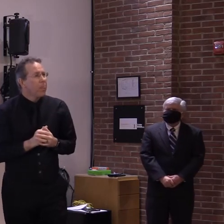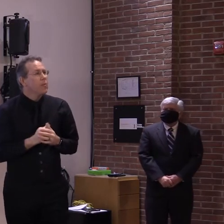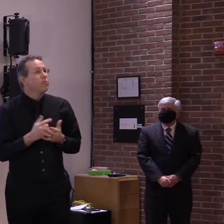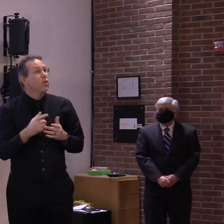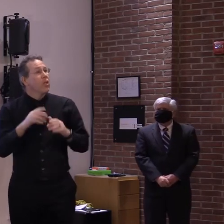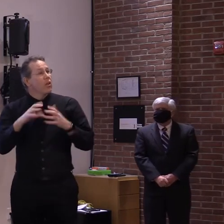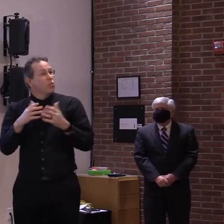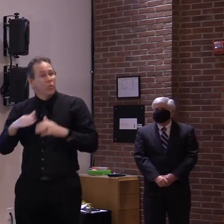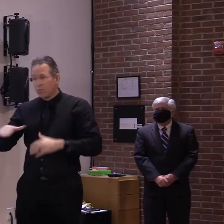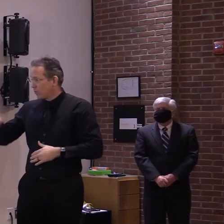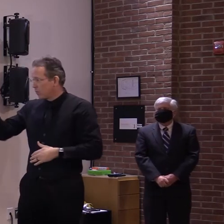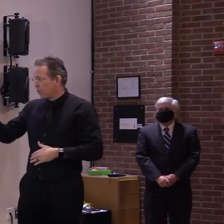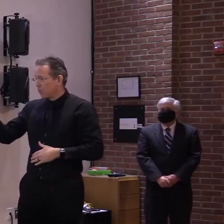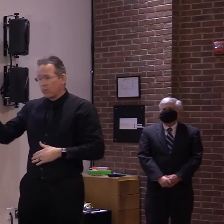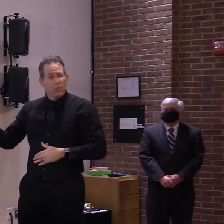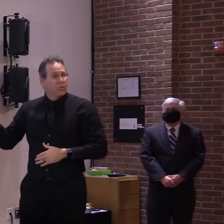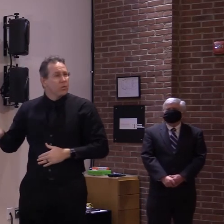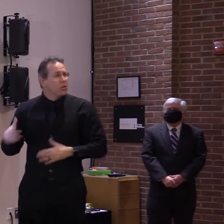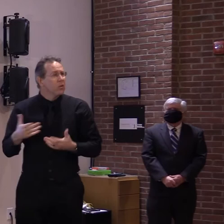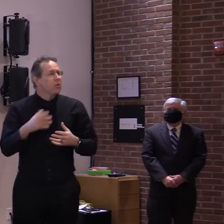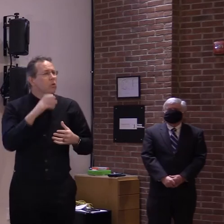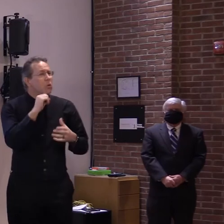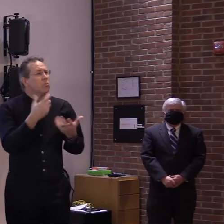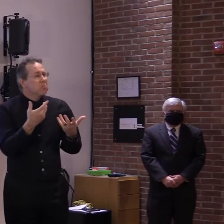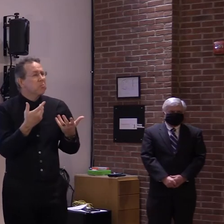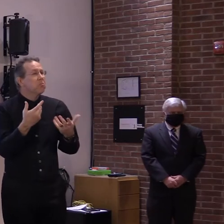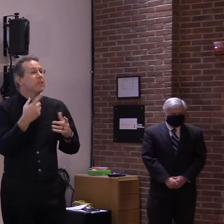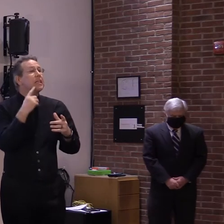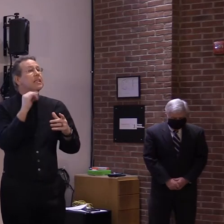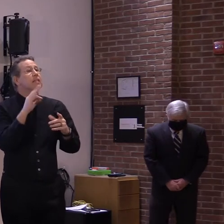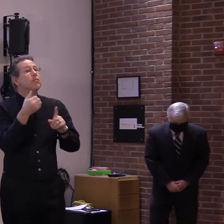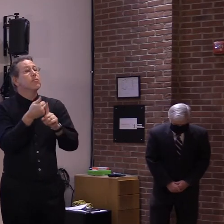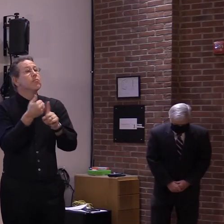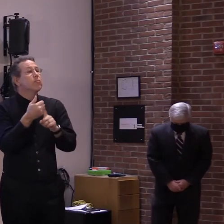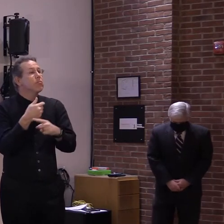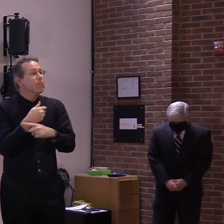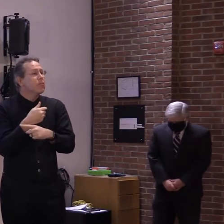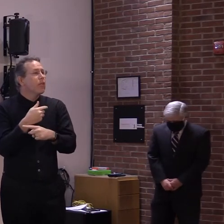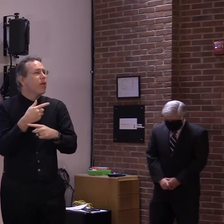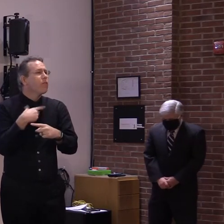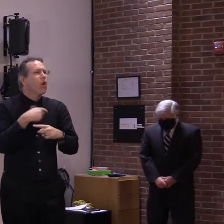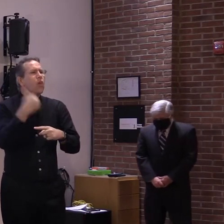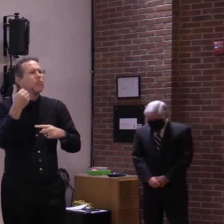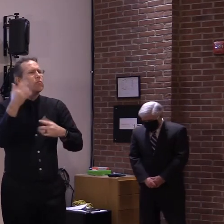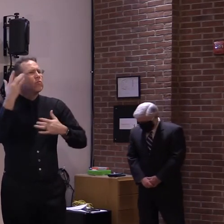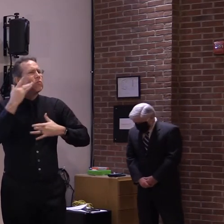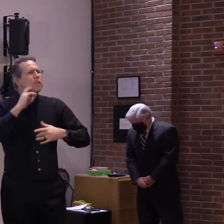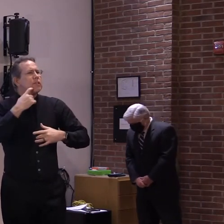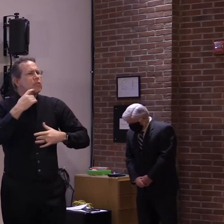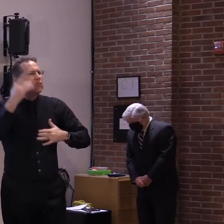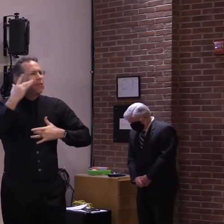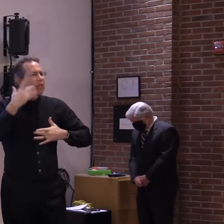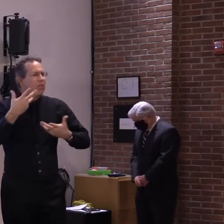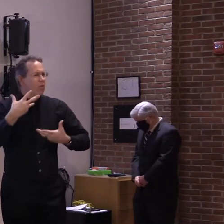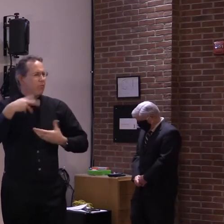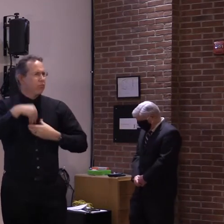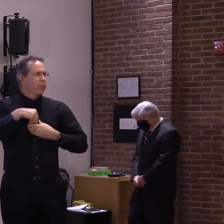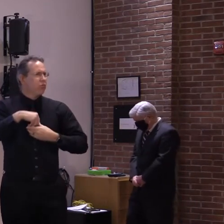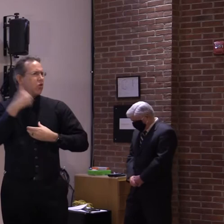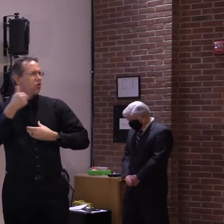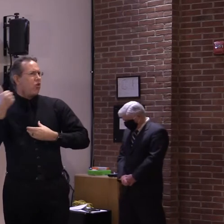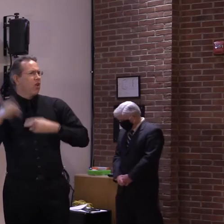as conditions that, uh, can lead to a more serious consequence if you have the virus.